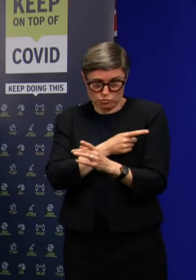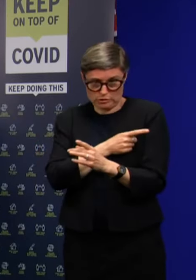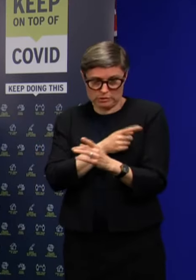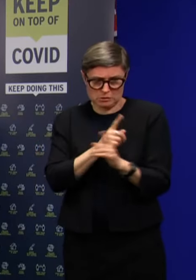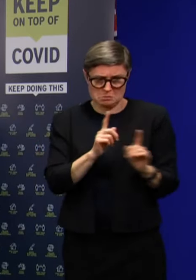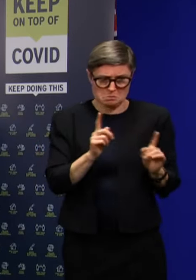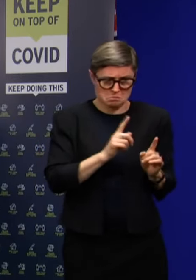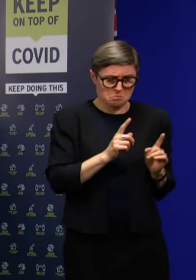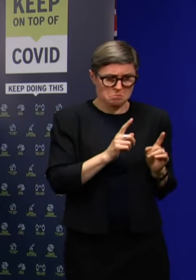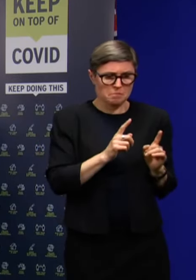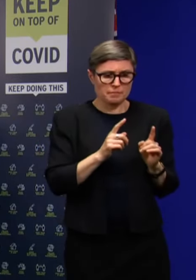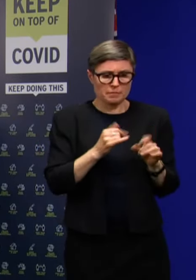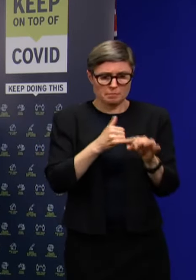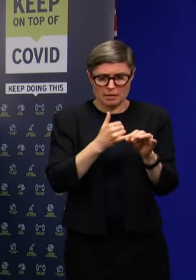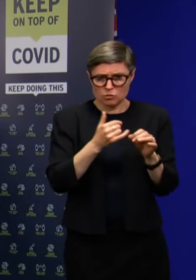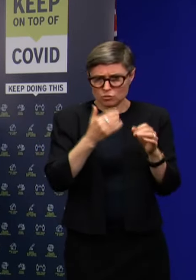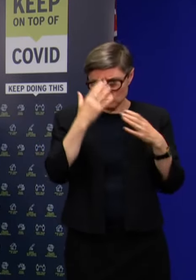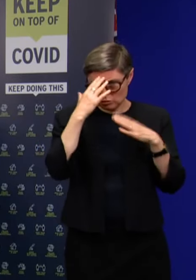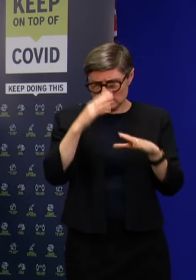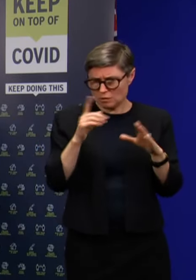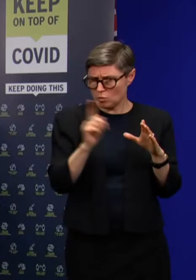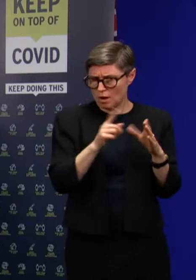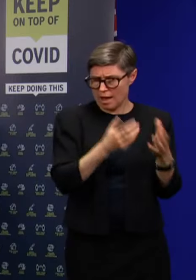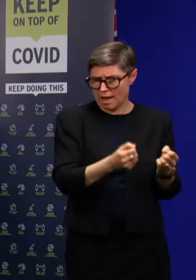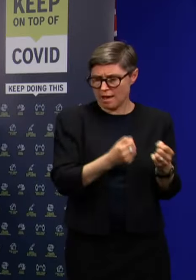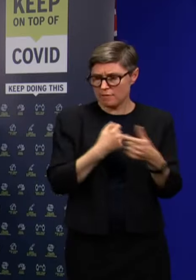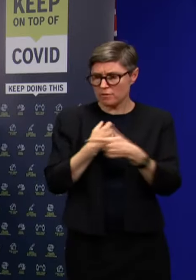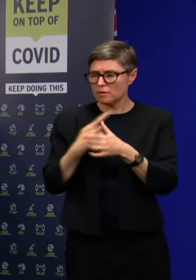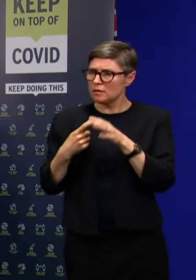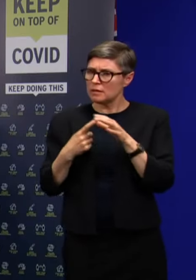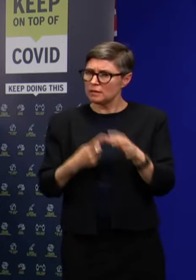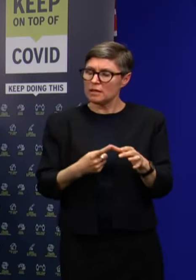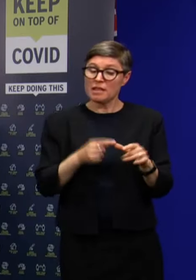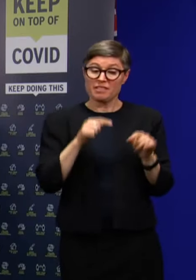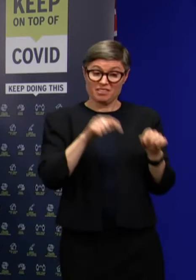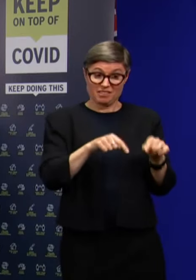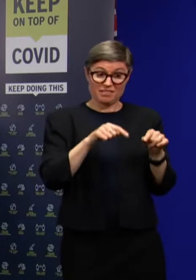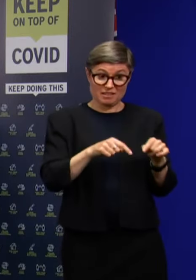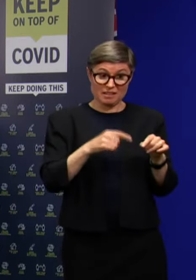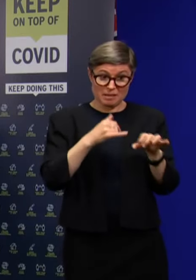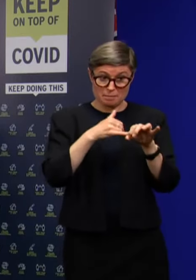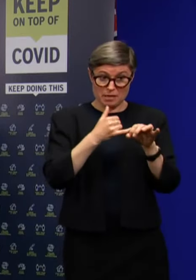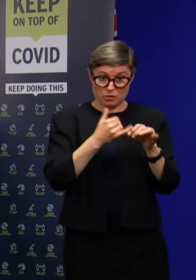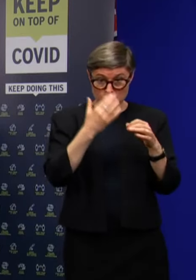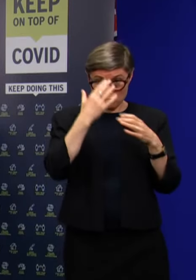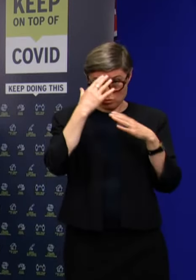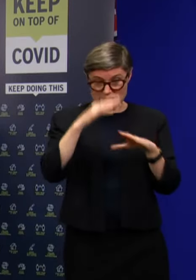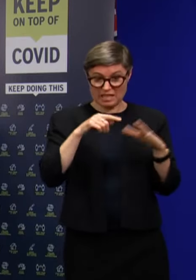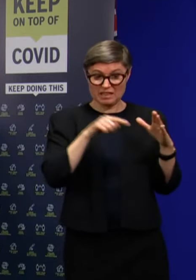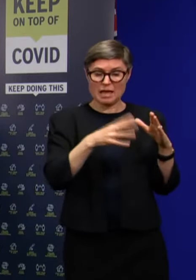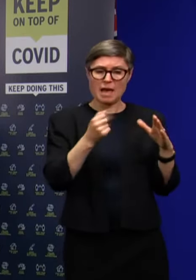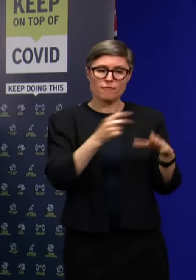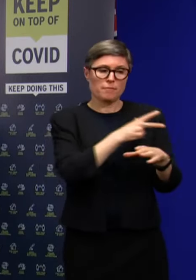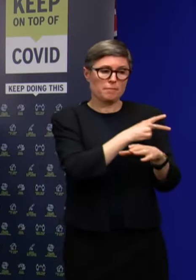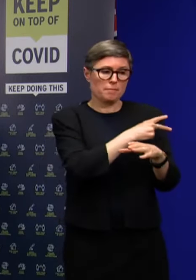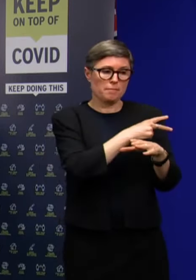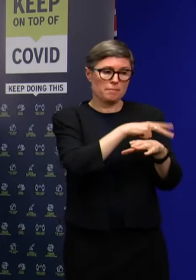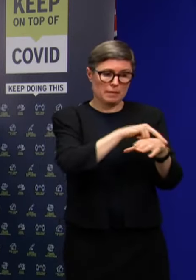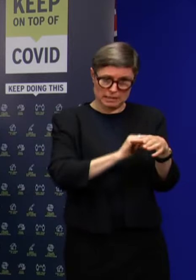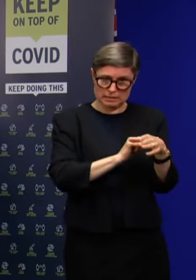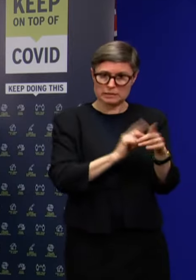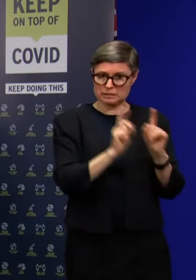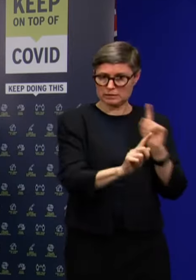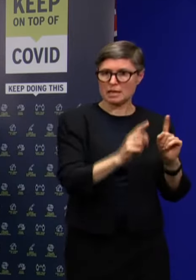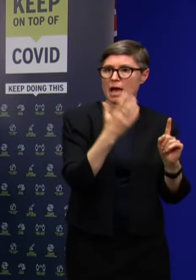of security measures in place and it includes a police presence. We've also bolstered the number of police officers at the